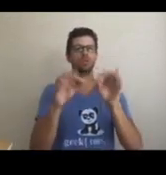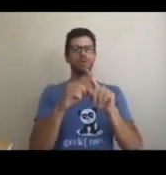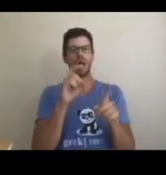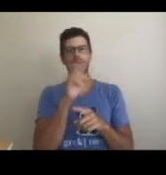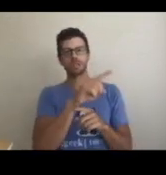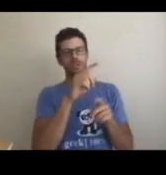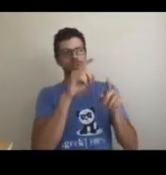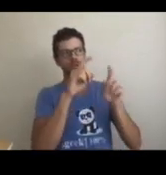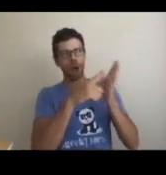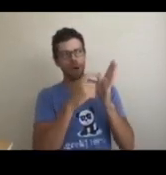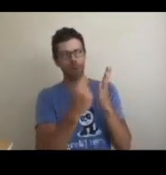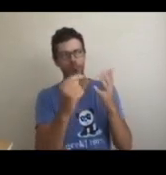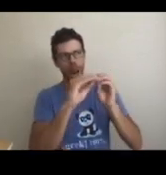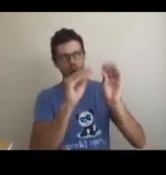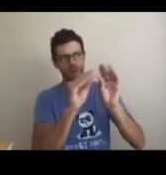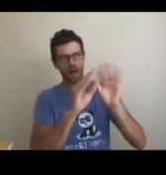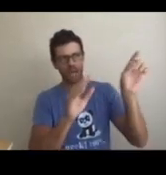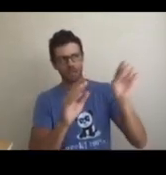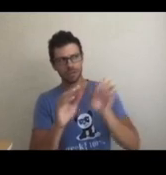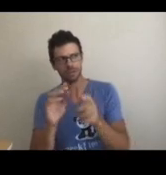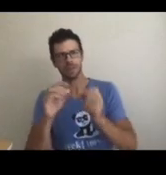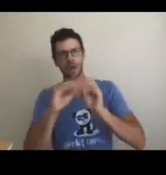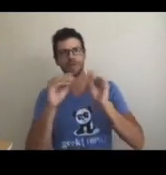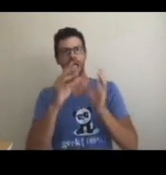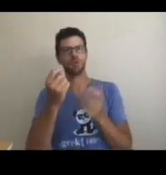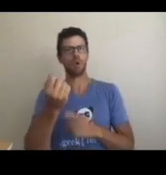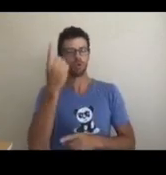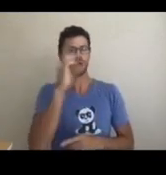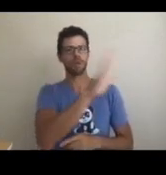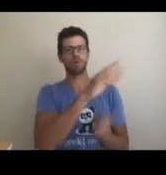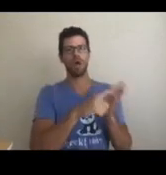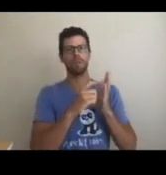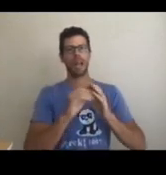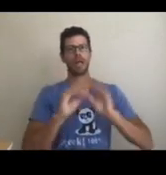picture represent? Actually, both.